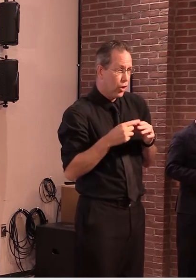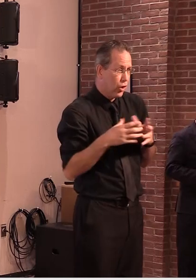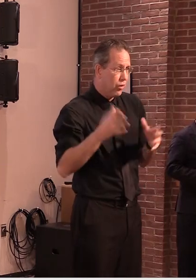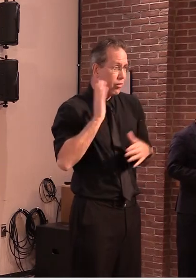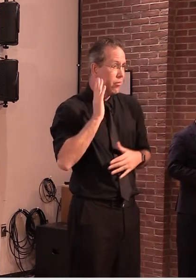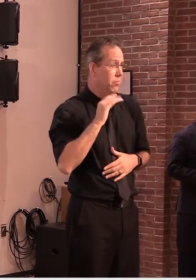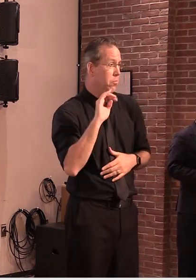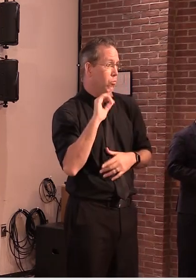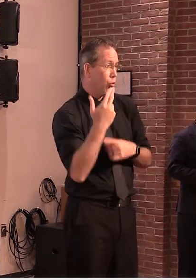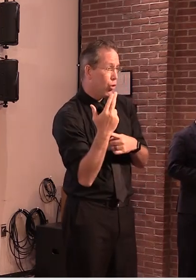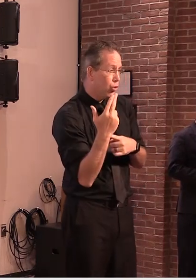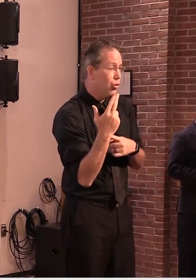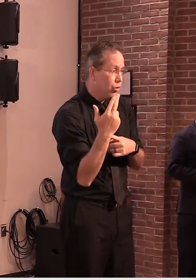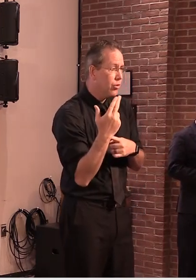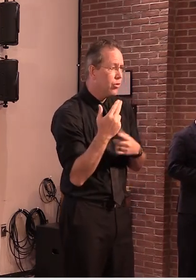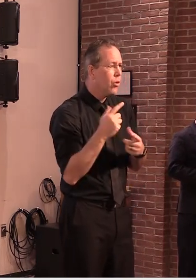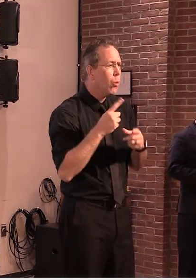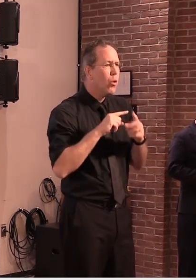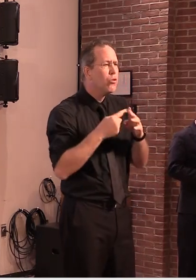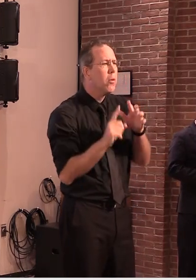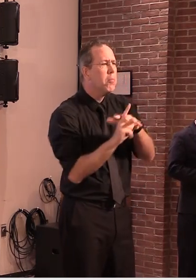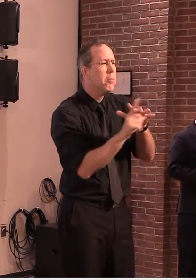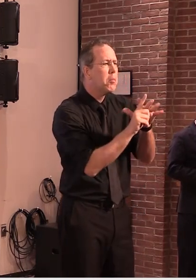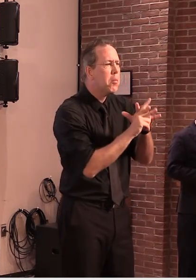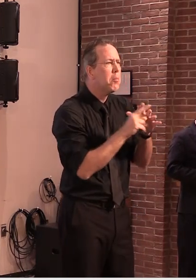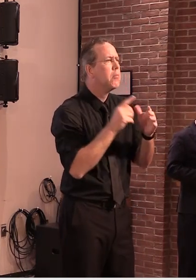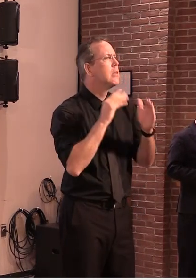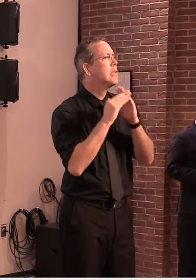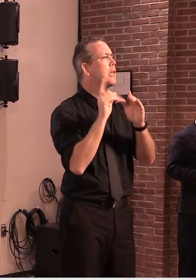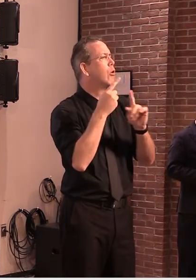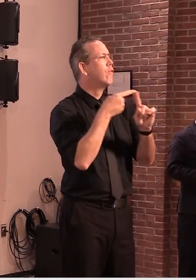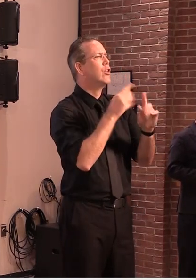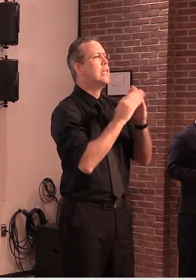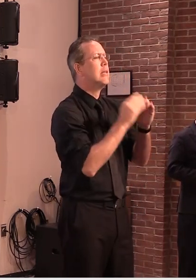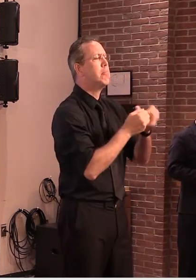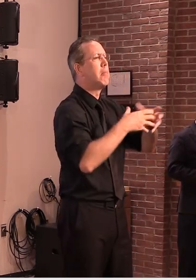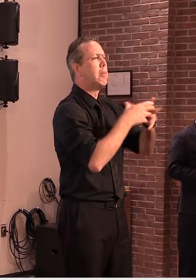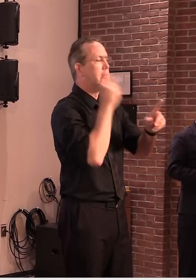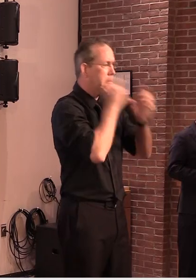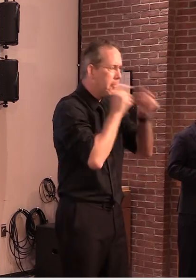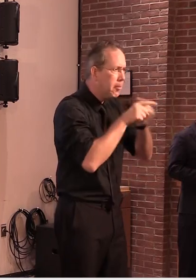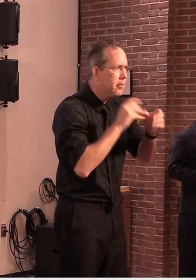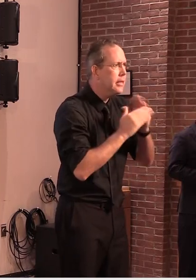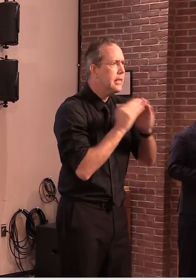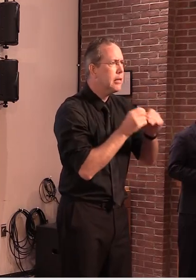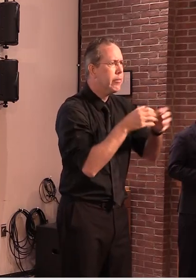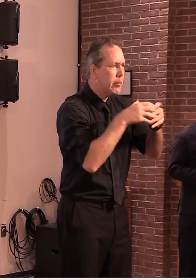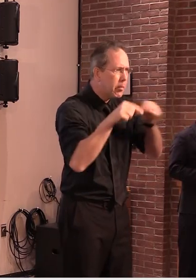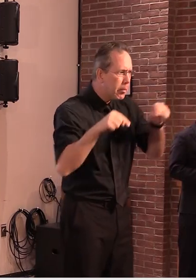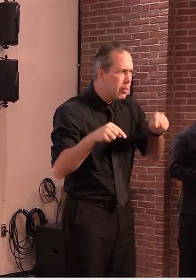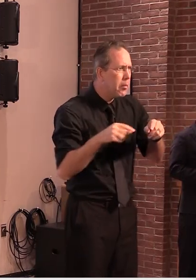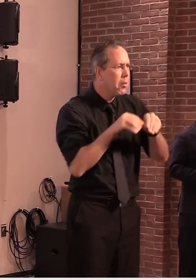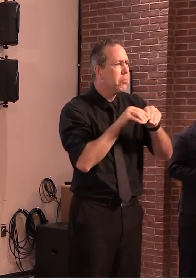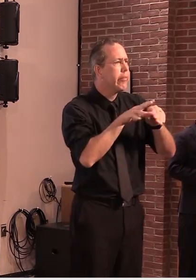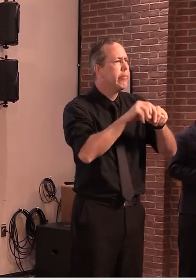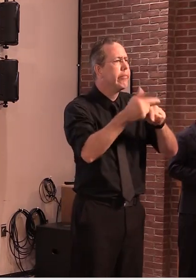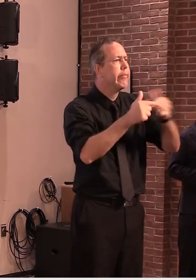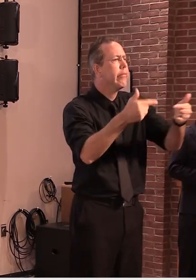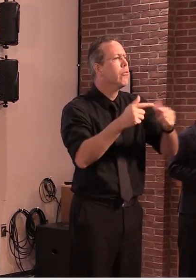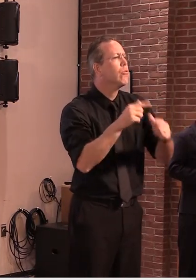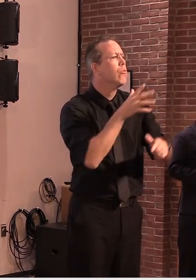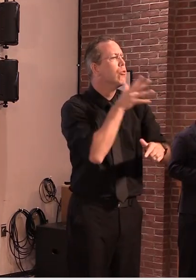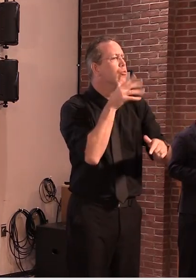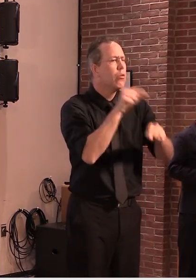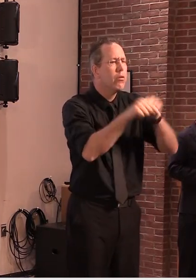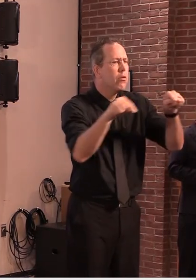highly populous urban centers. It then spread steadily outward into suburbs and rural communities. This